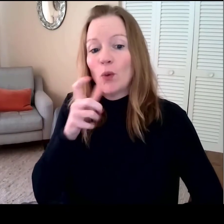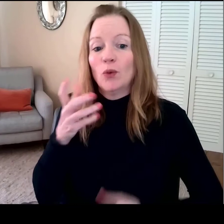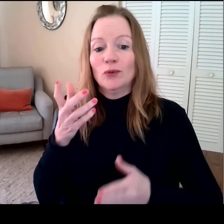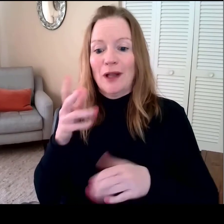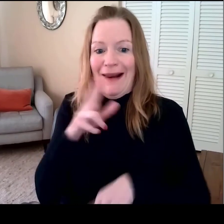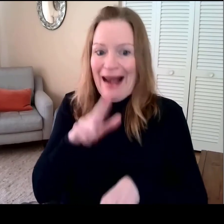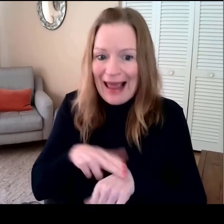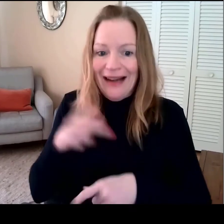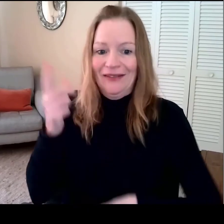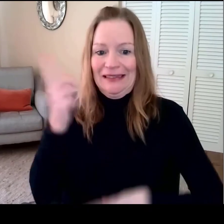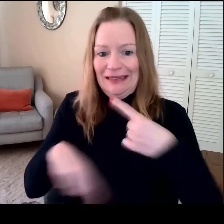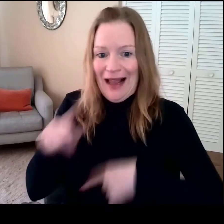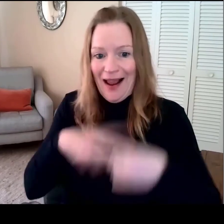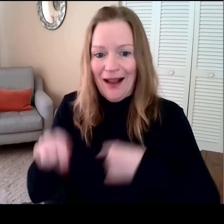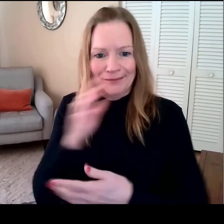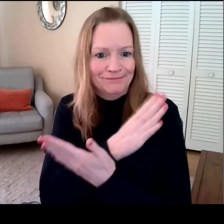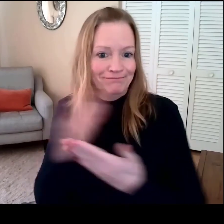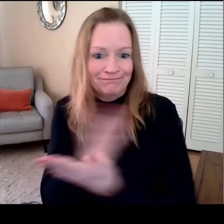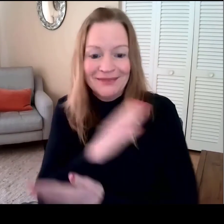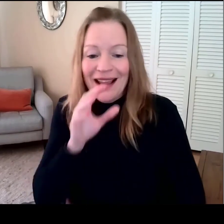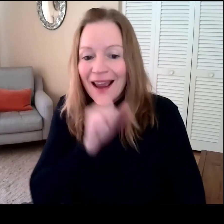look primarily at the face.